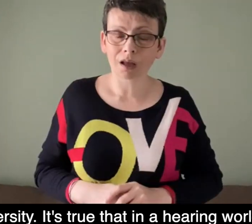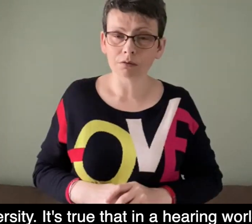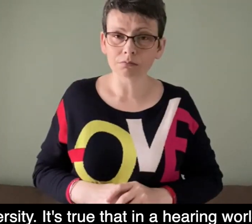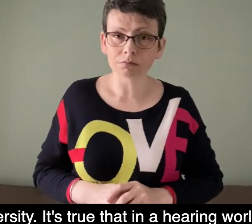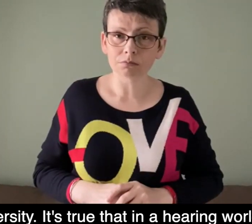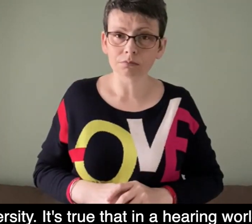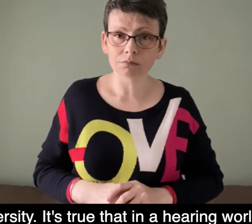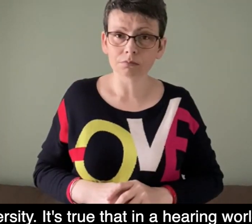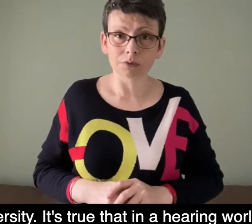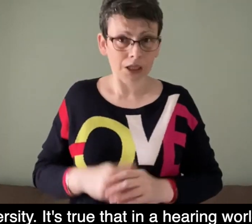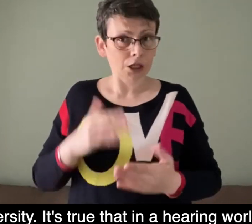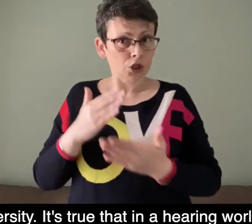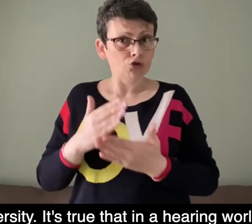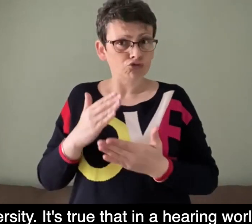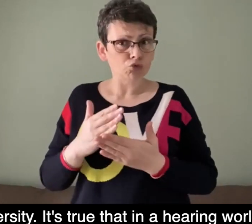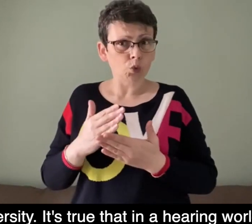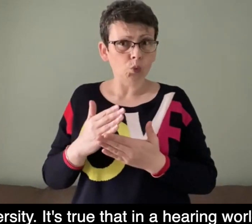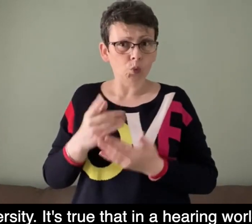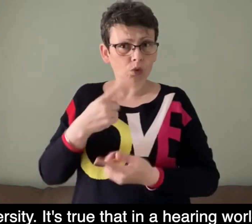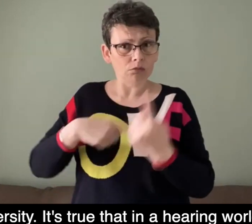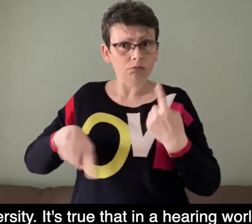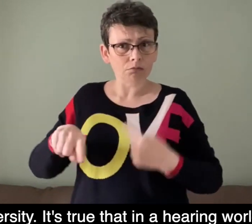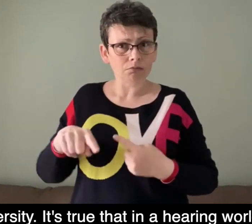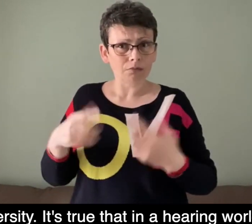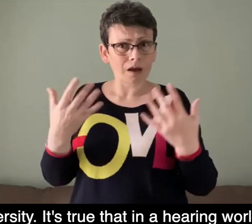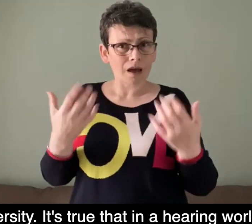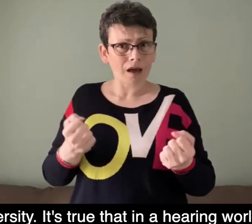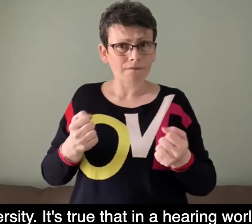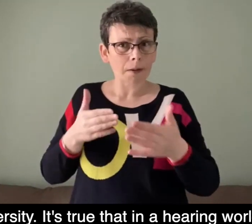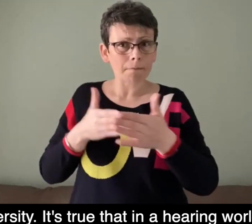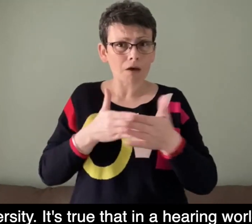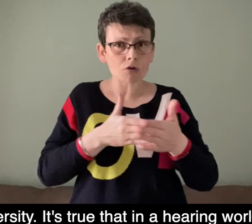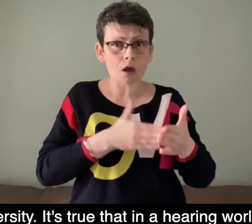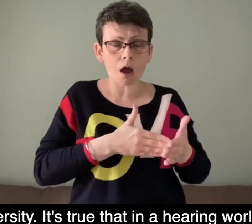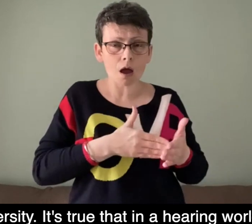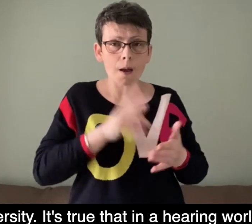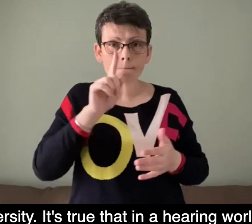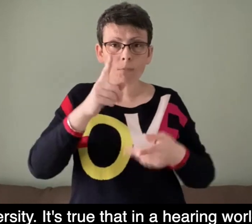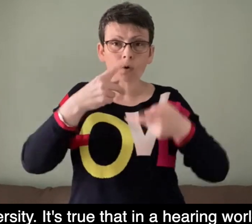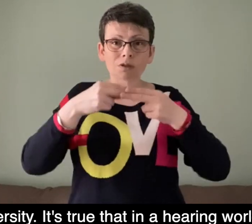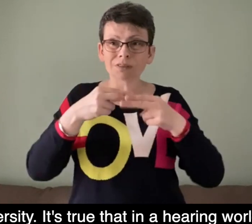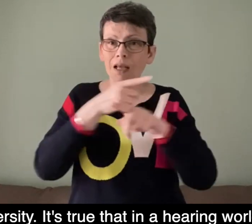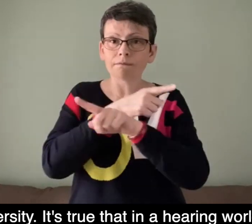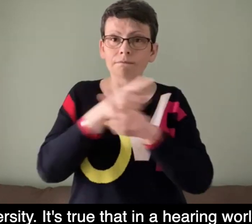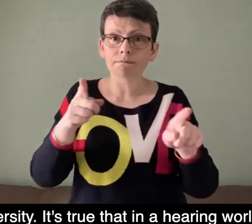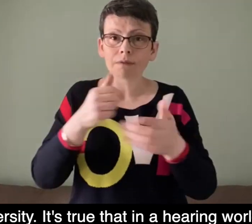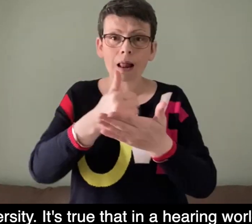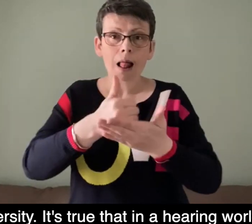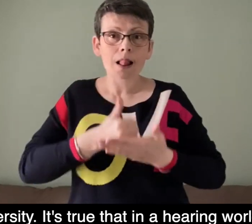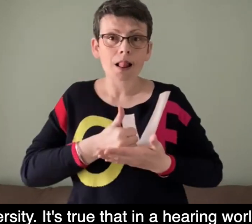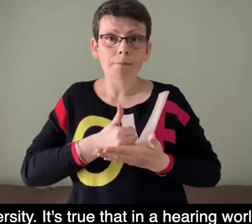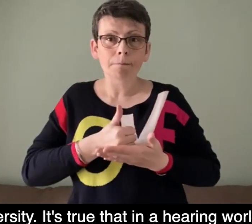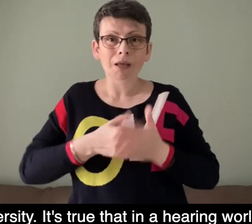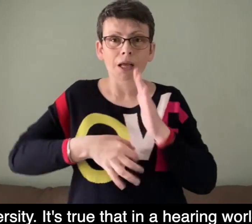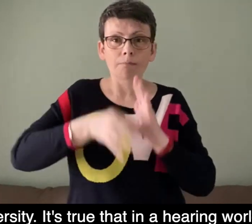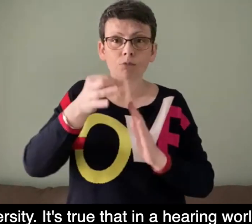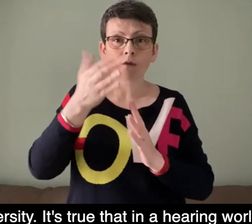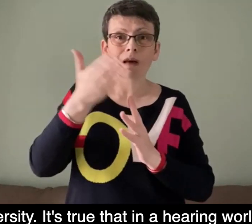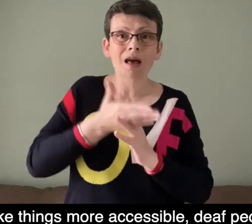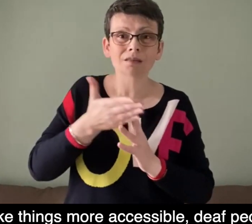It's true that in a hearing world, people with a hearing loss can have barriers. But if others help to make